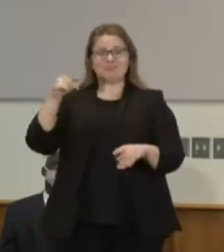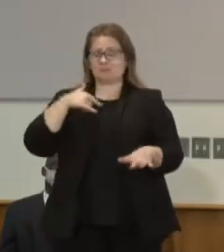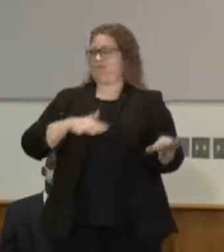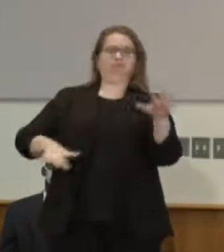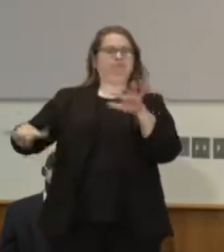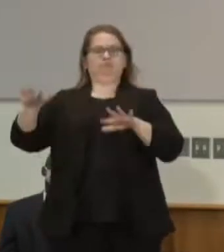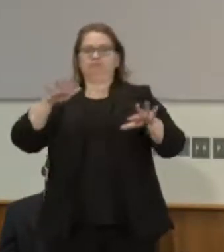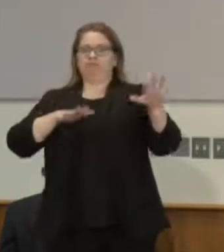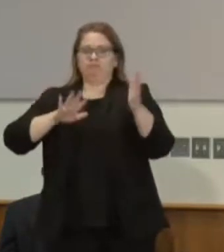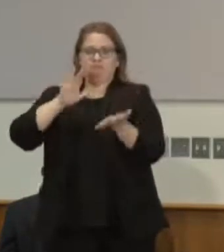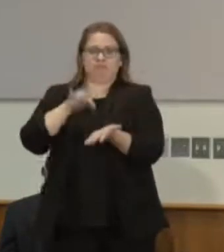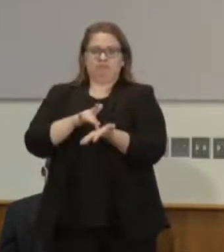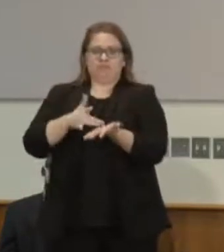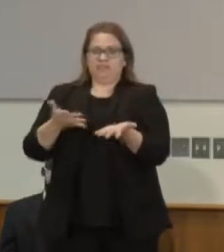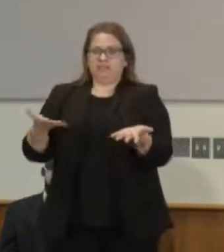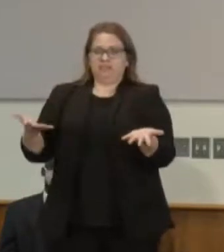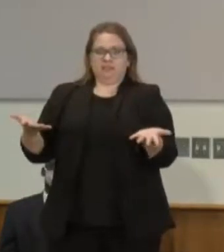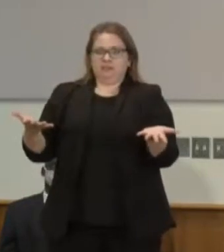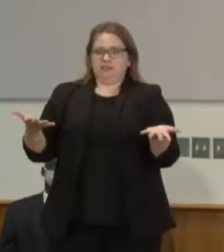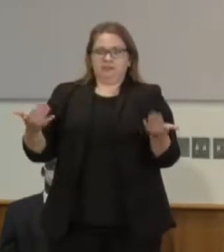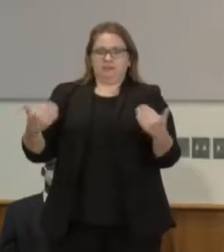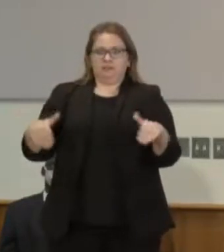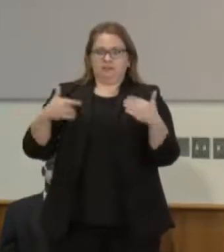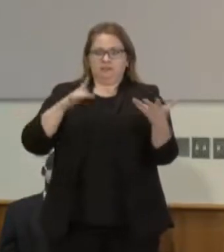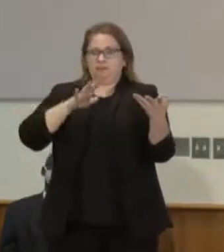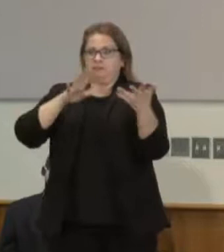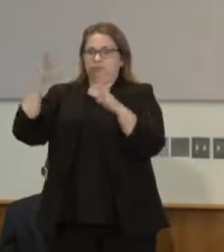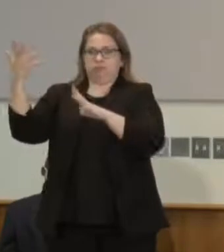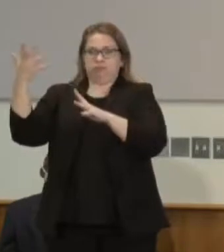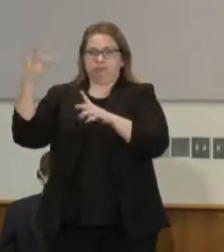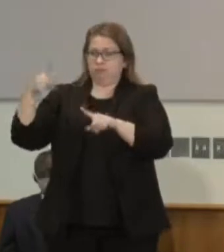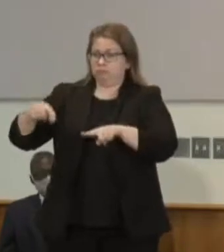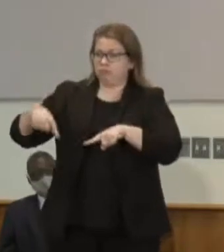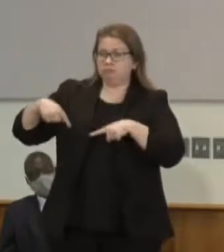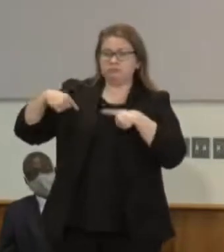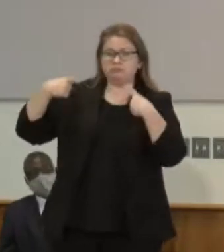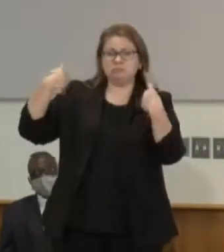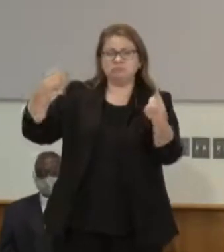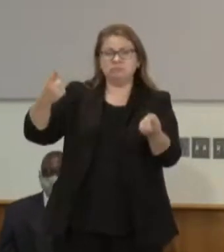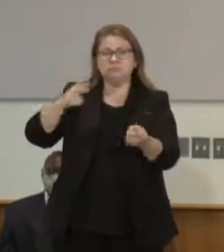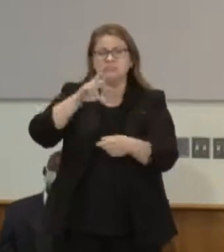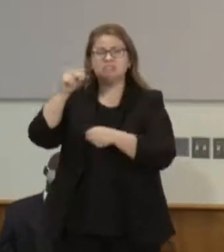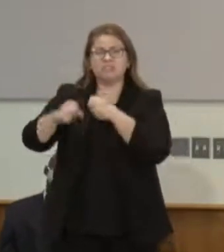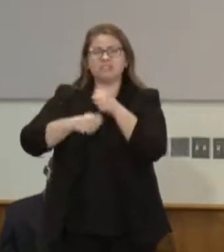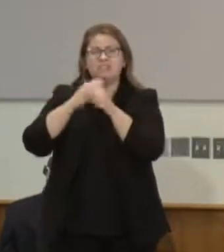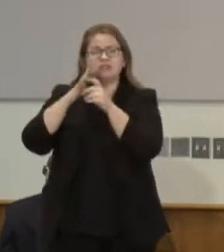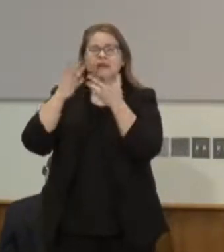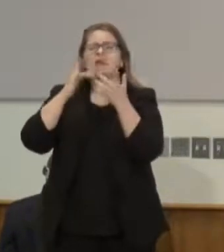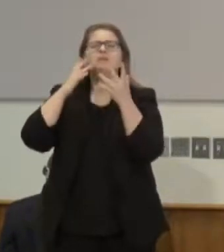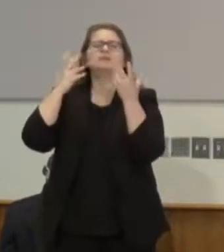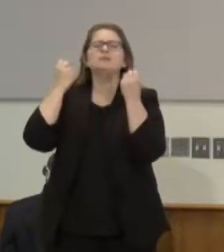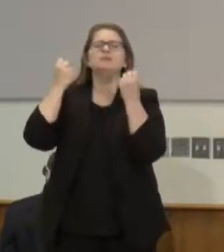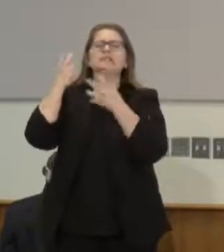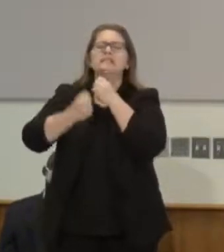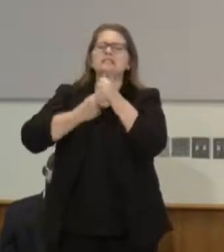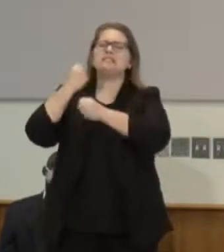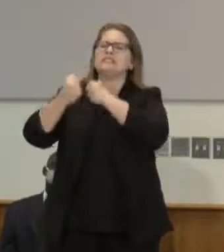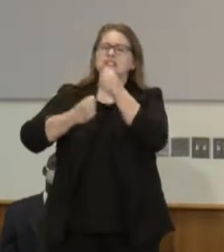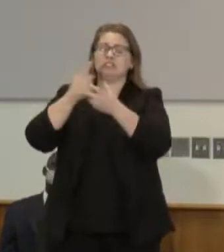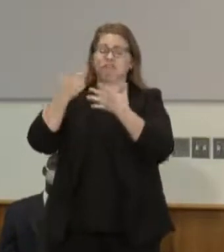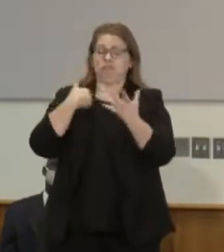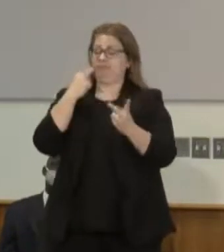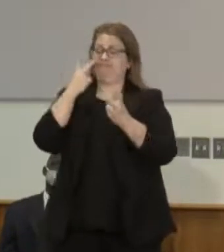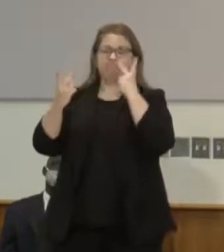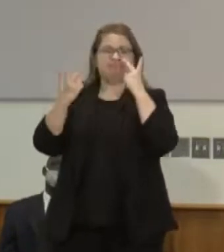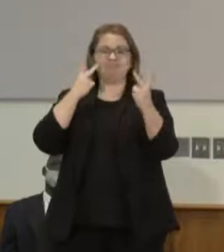for 400 years in this country and the oppression even go further as we can see lieutenant governor had mentioned